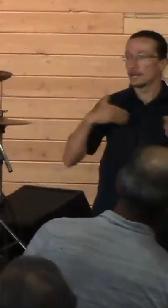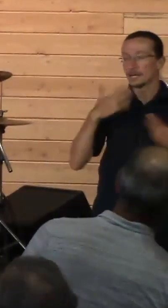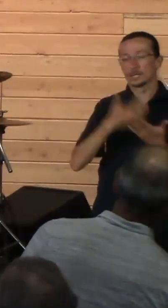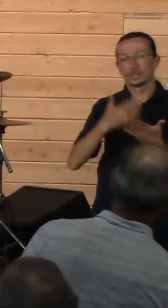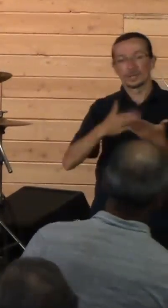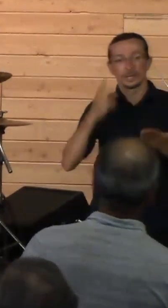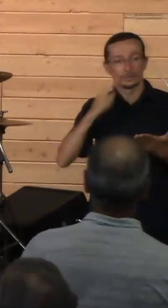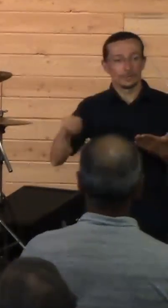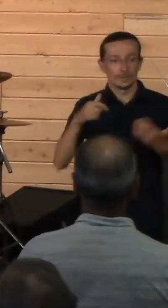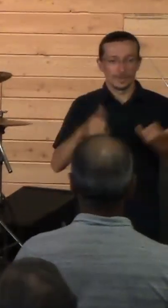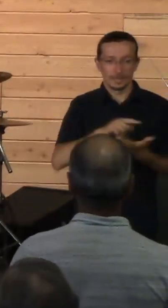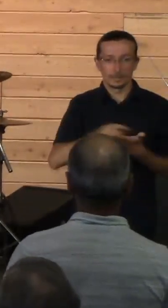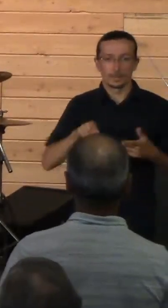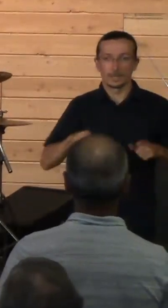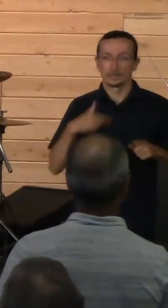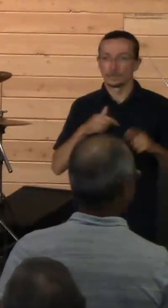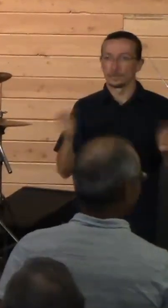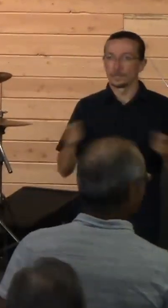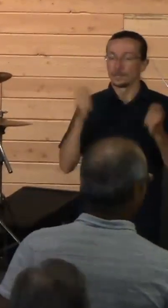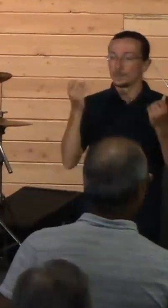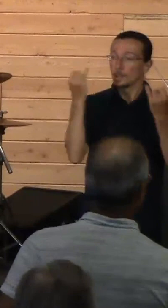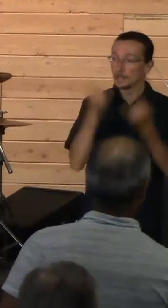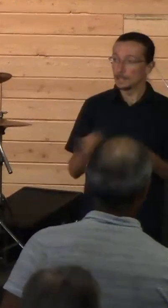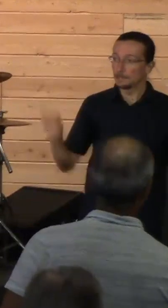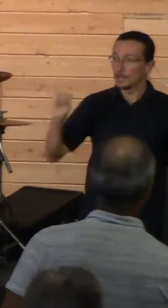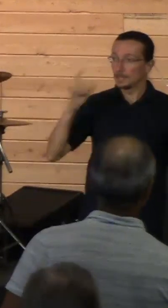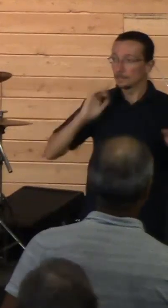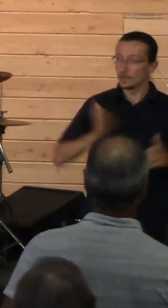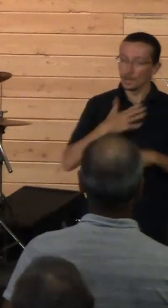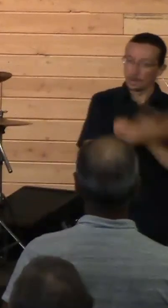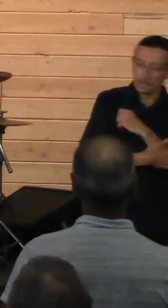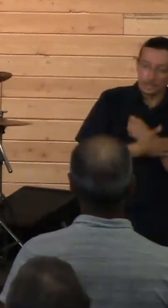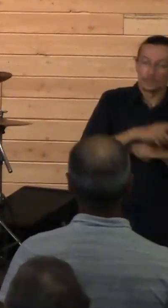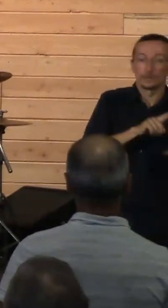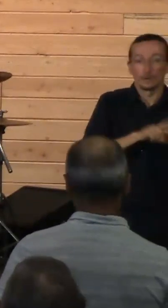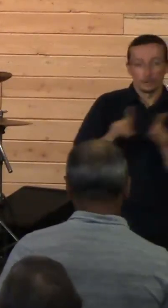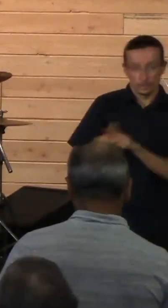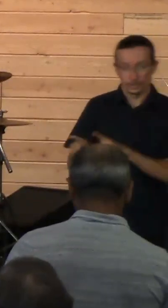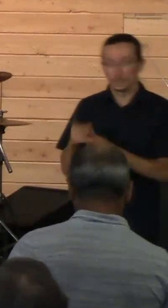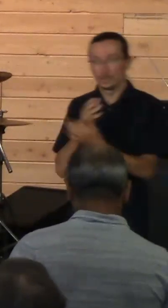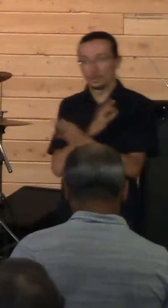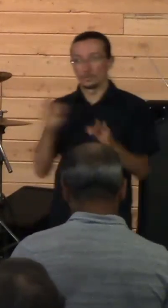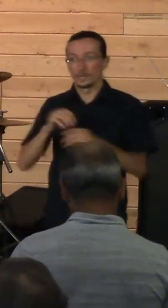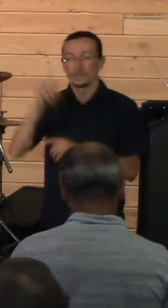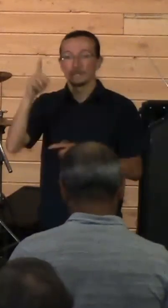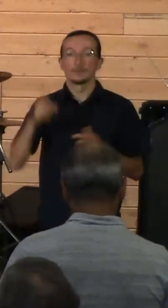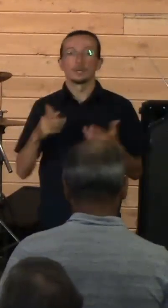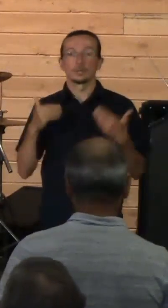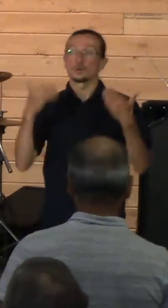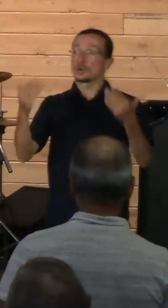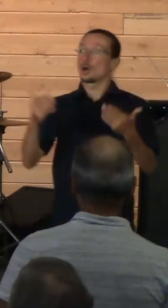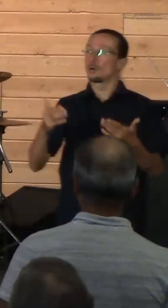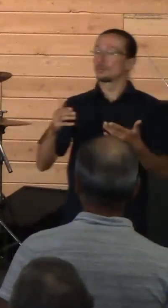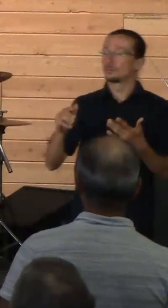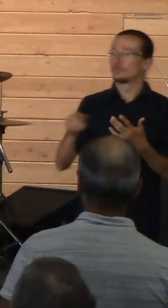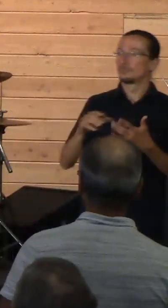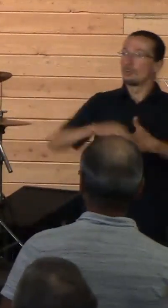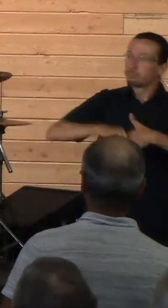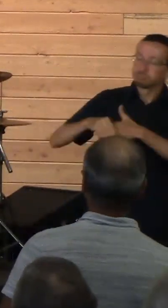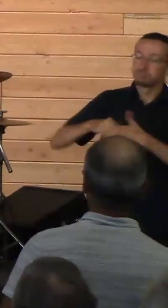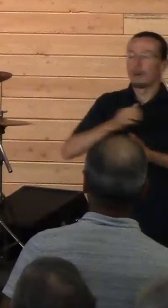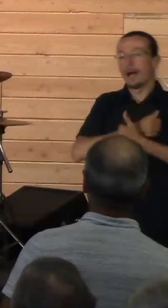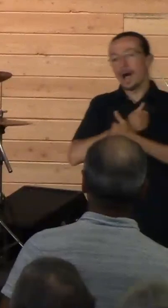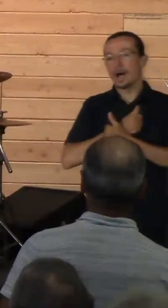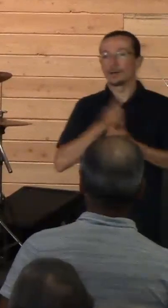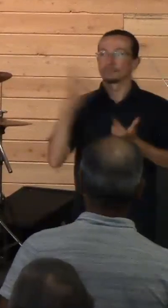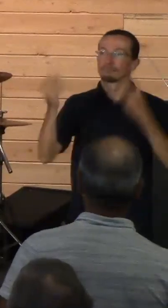week. As you celebrate independence for our country, but also freedom in him. So would you go and shake some hands, give some hugs as you